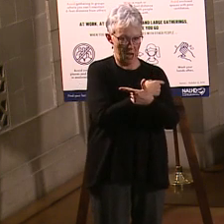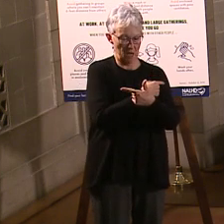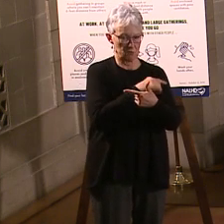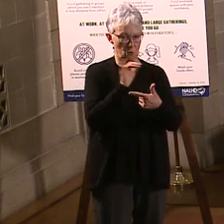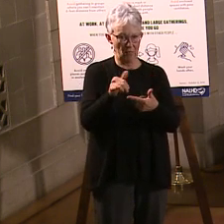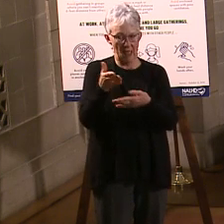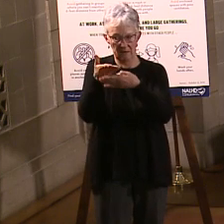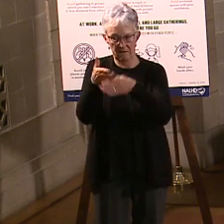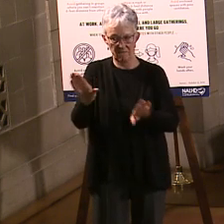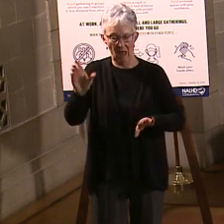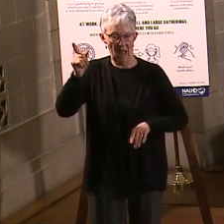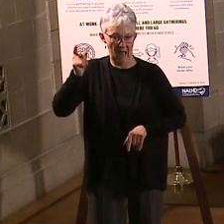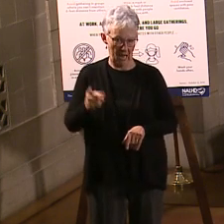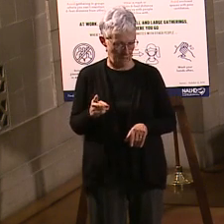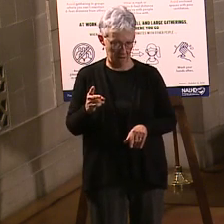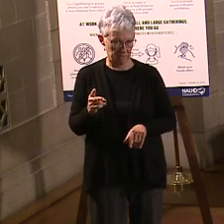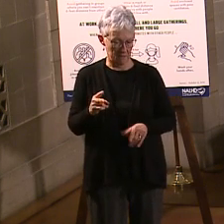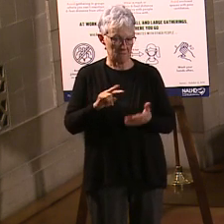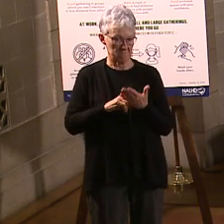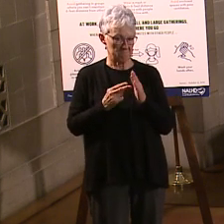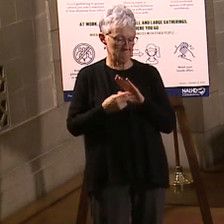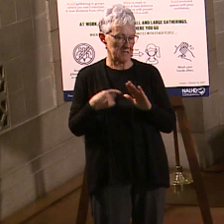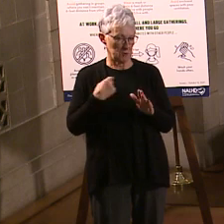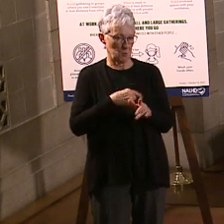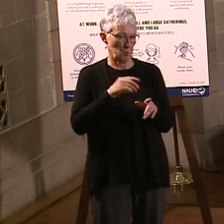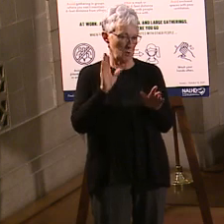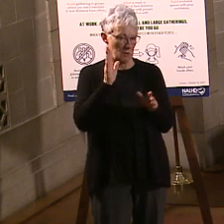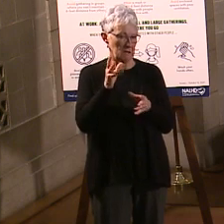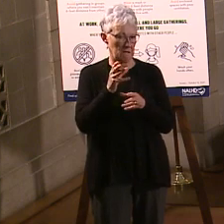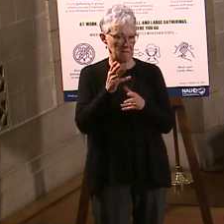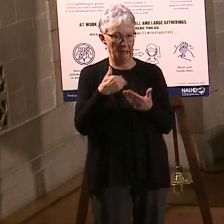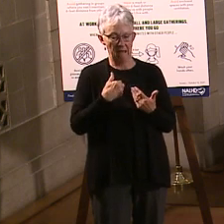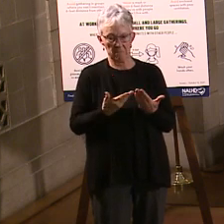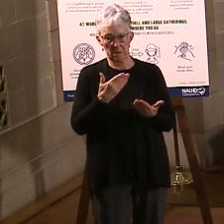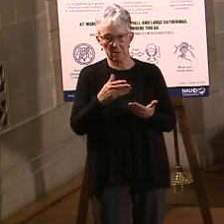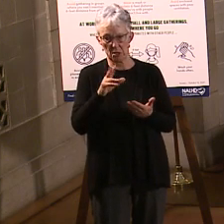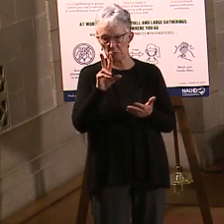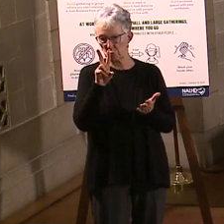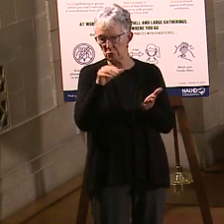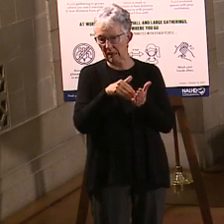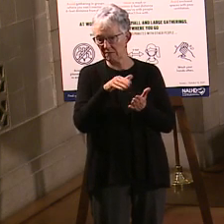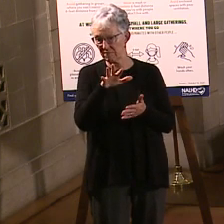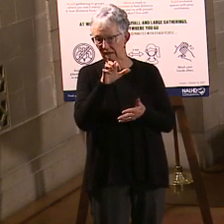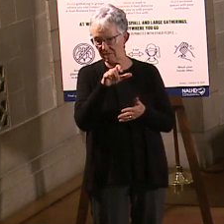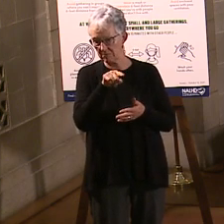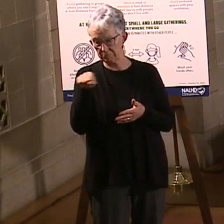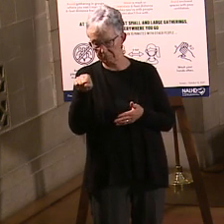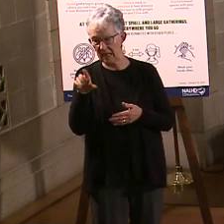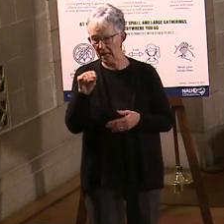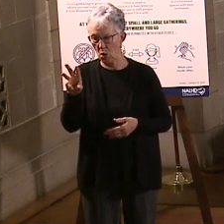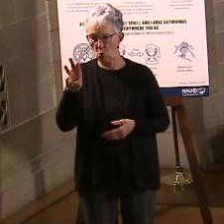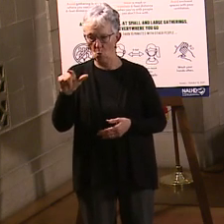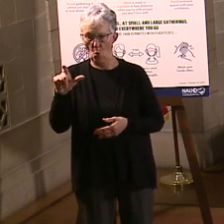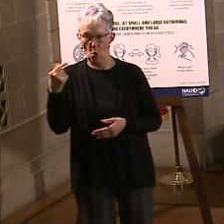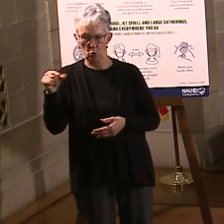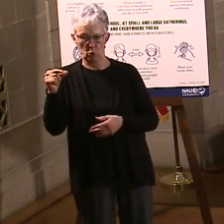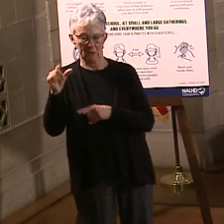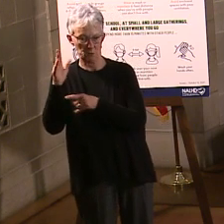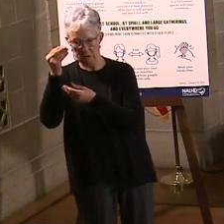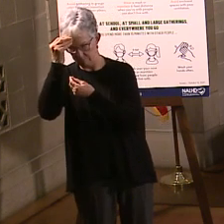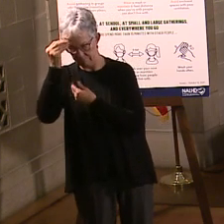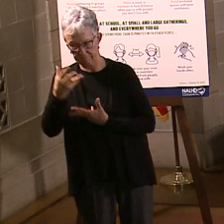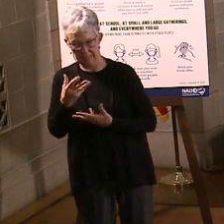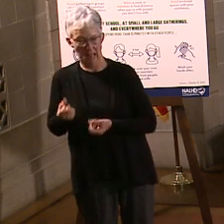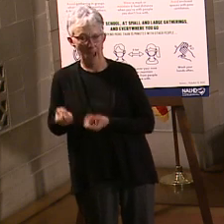people we can vaccinate. And we expect Walgreens to have their numbers and community pharmacy to have those numbers no later than Monday or Tuesday.